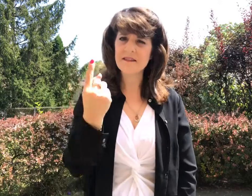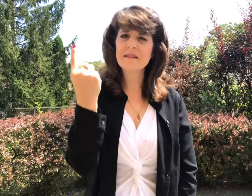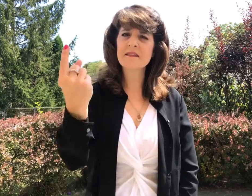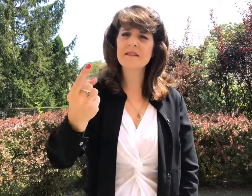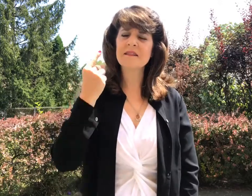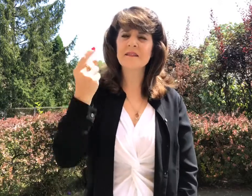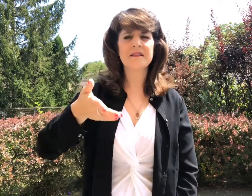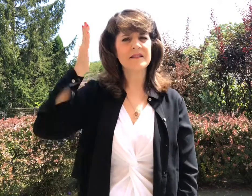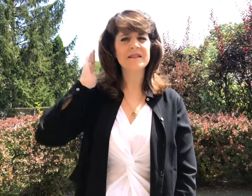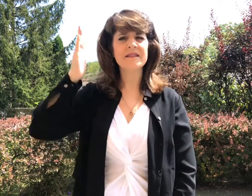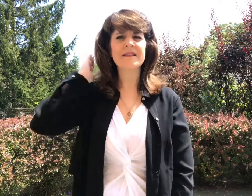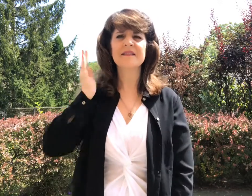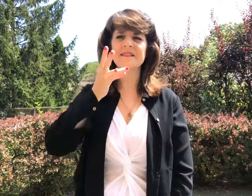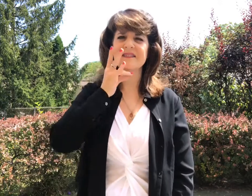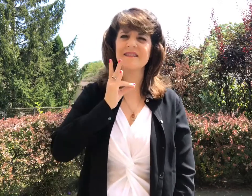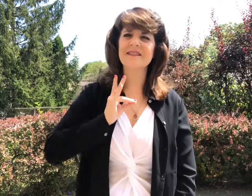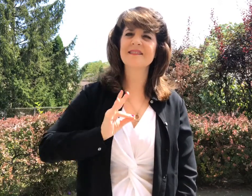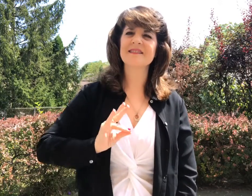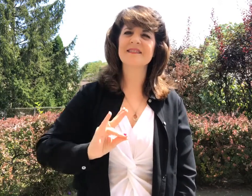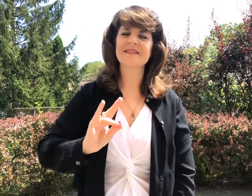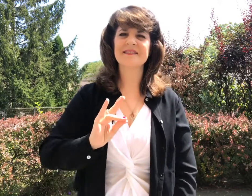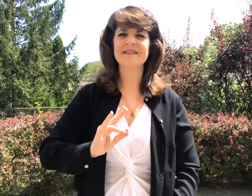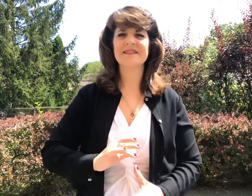lonely. Once I was seven years old,